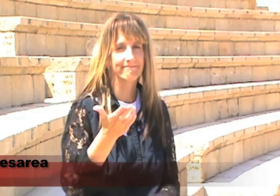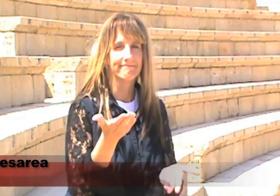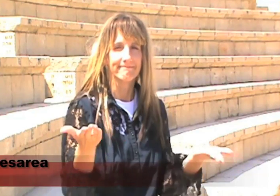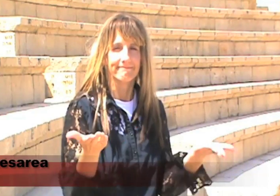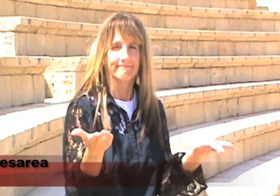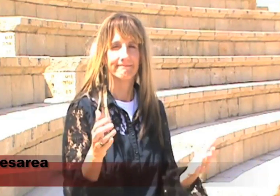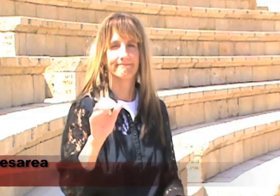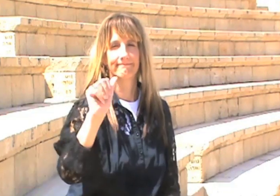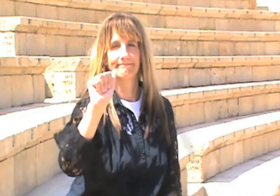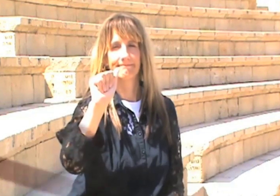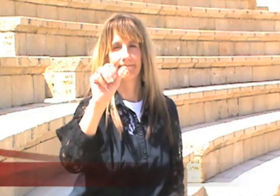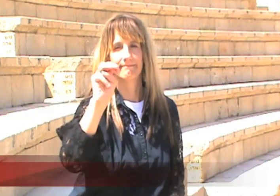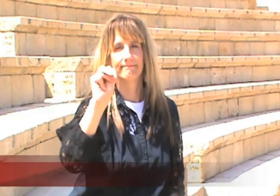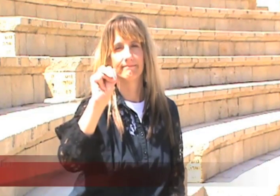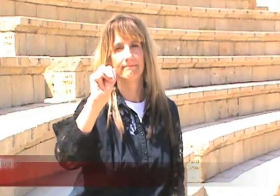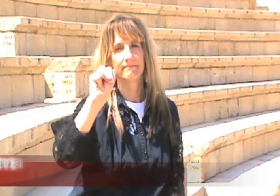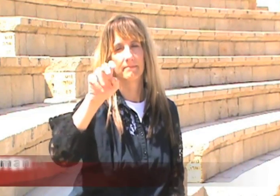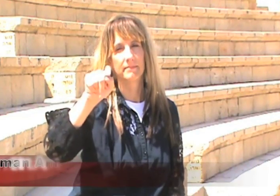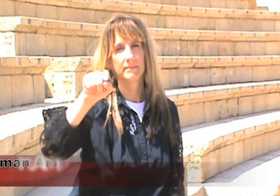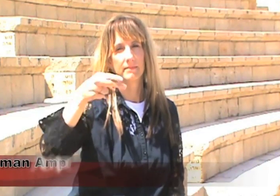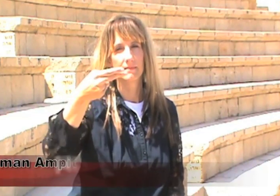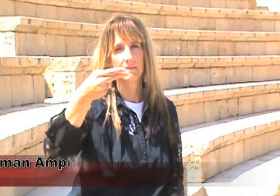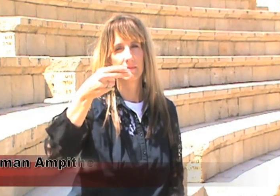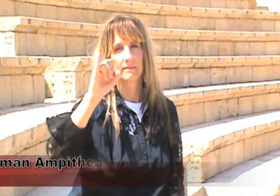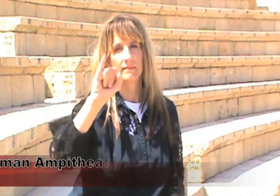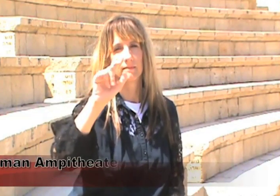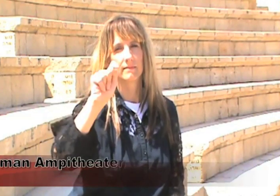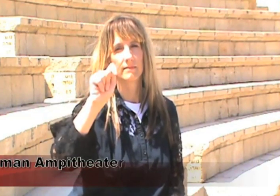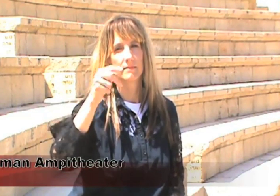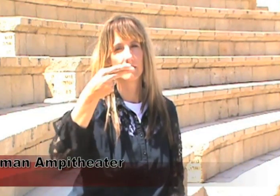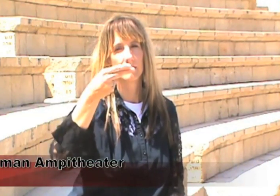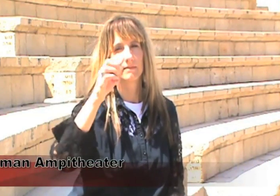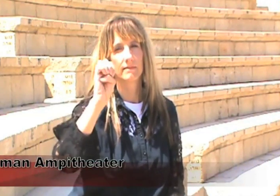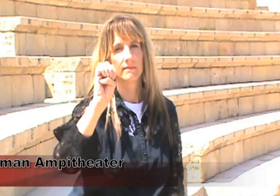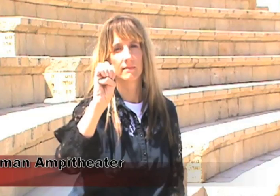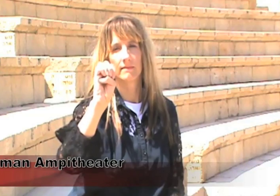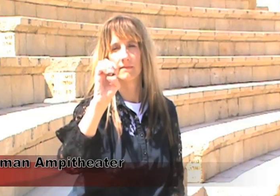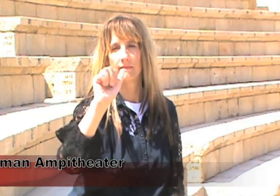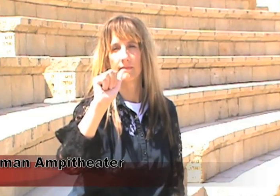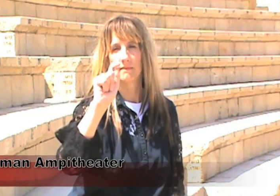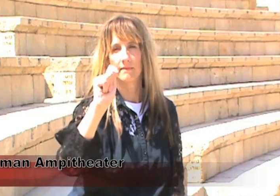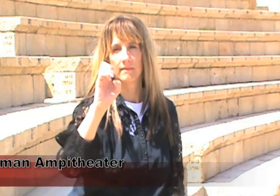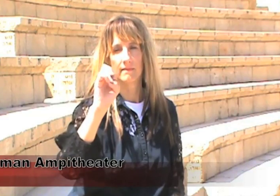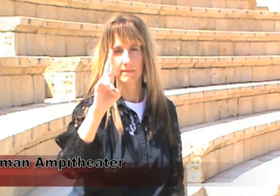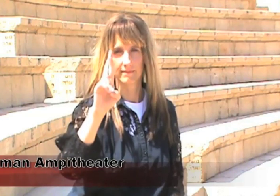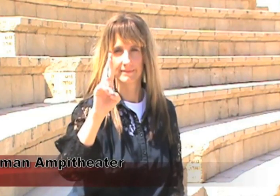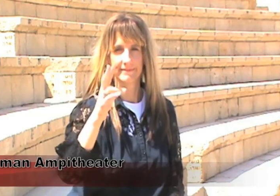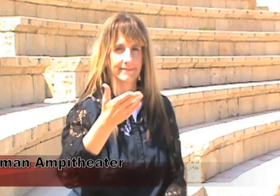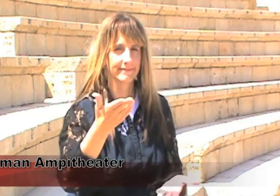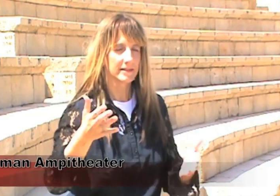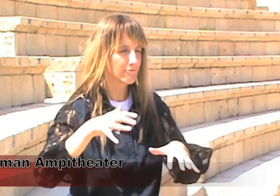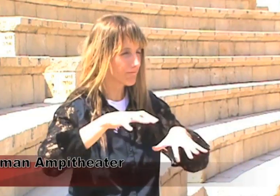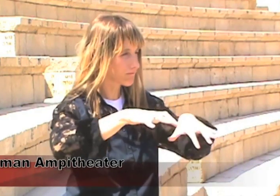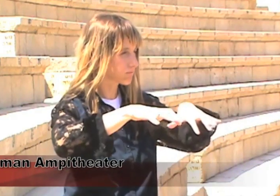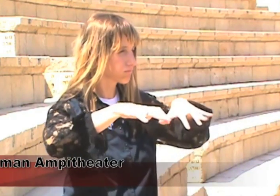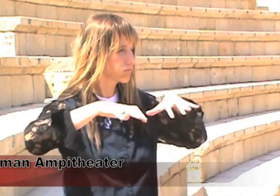this amphitheater here, we see the crowds.